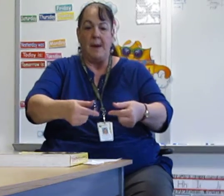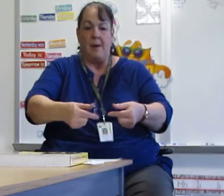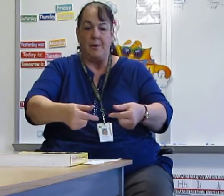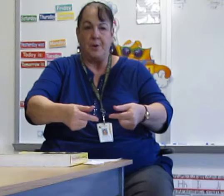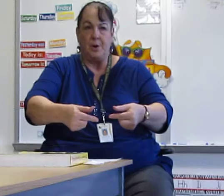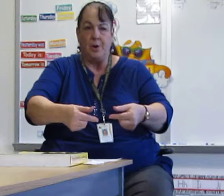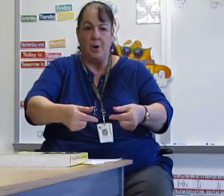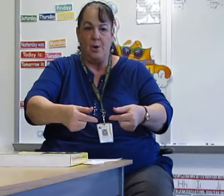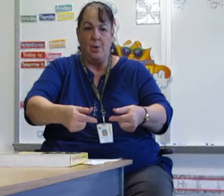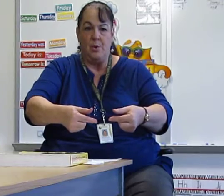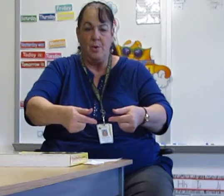and out. Go.